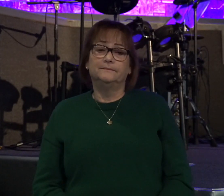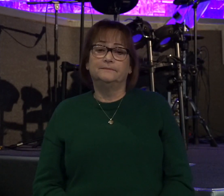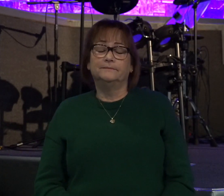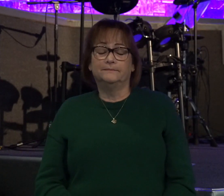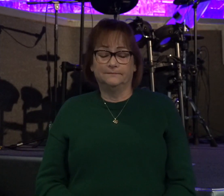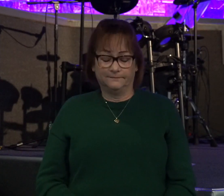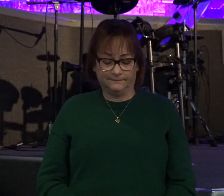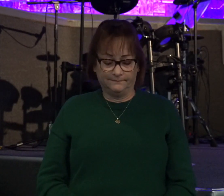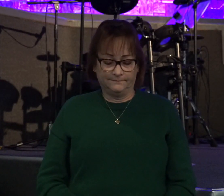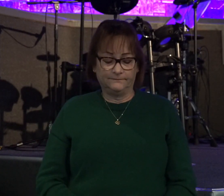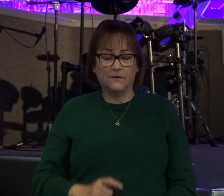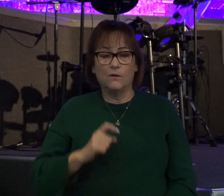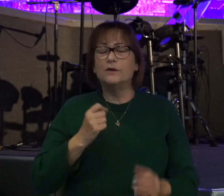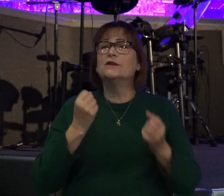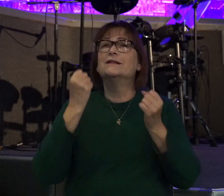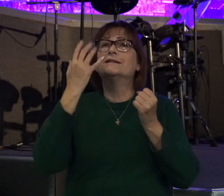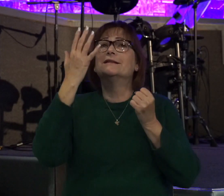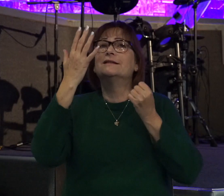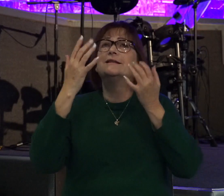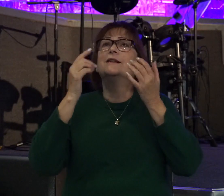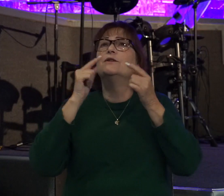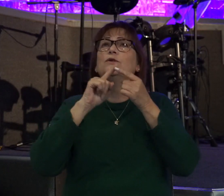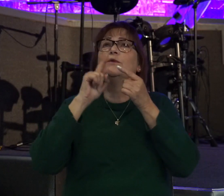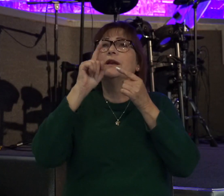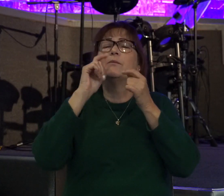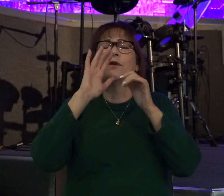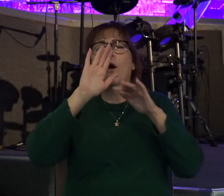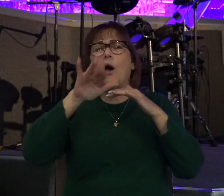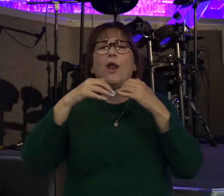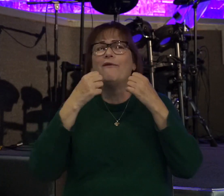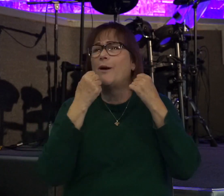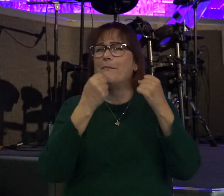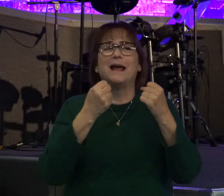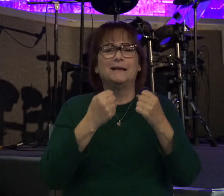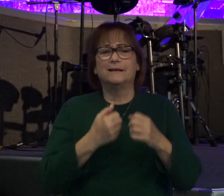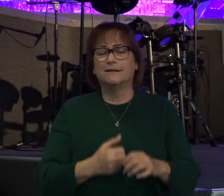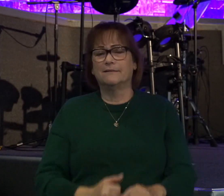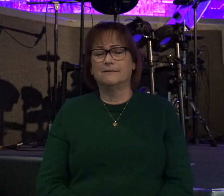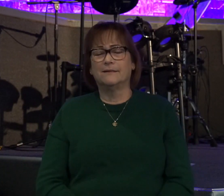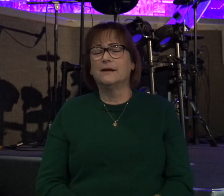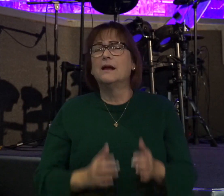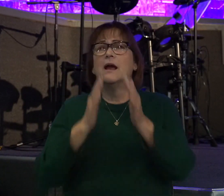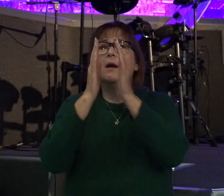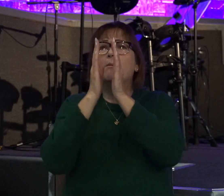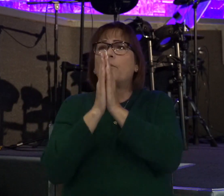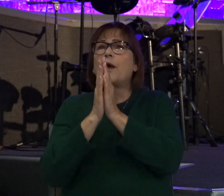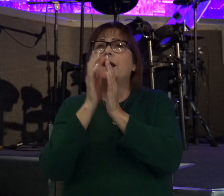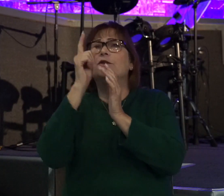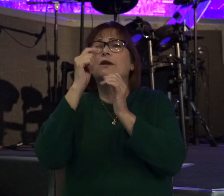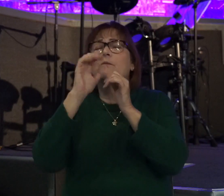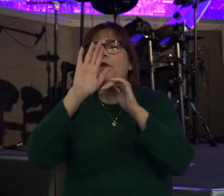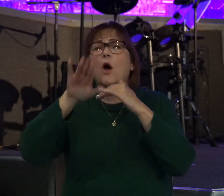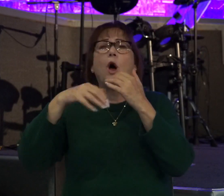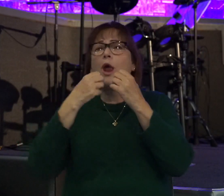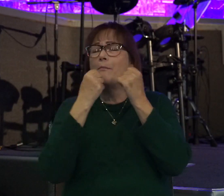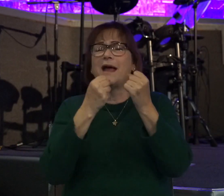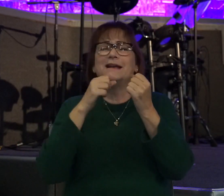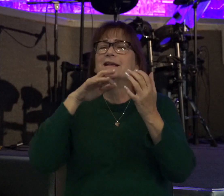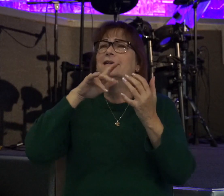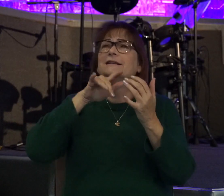We should sing to him with all of our might. Pray to him with all of our might. Study his word and obey